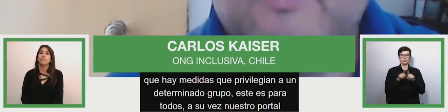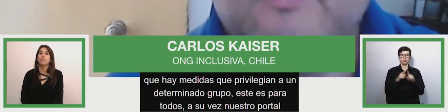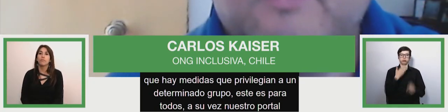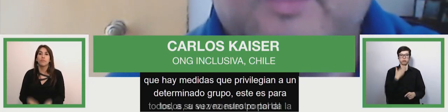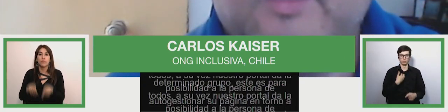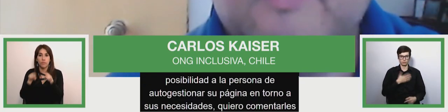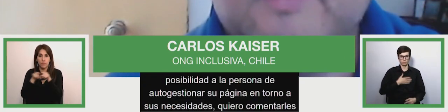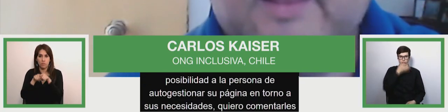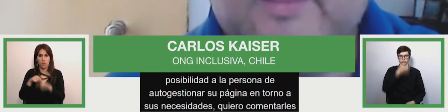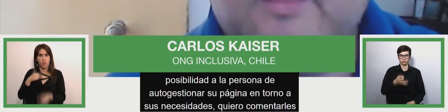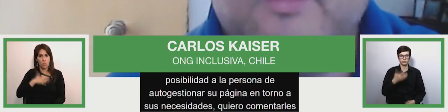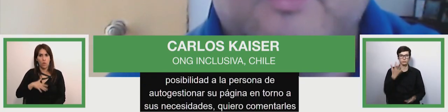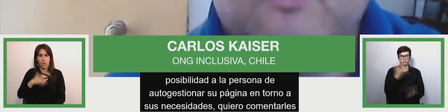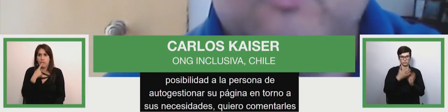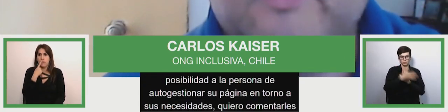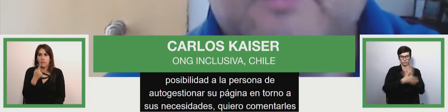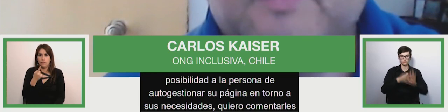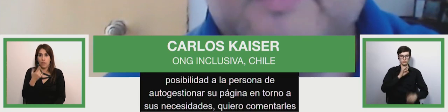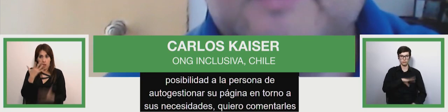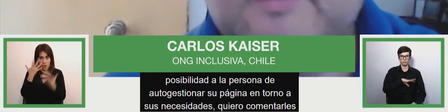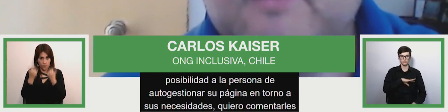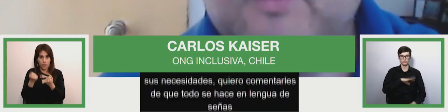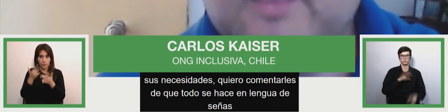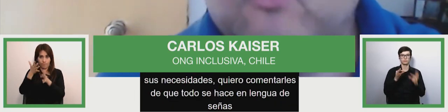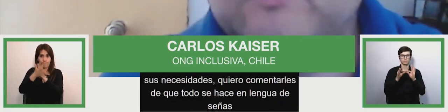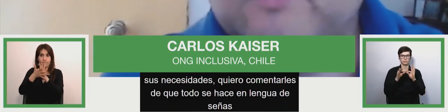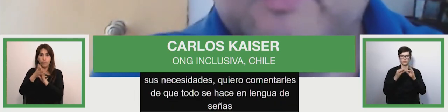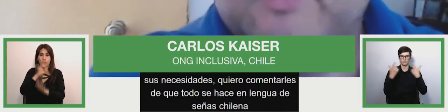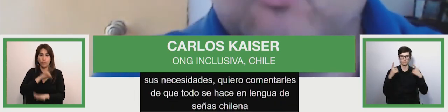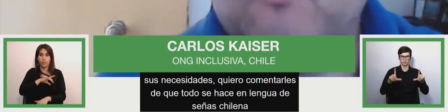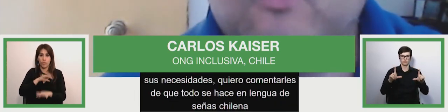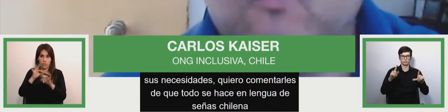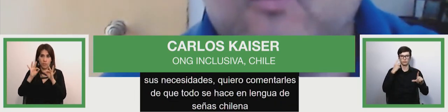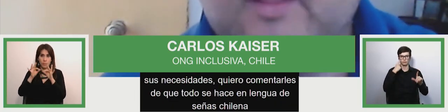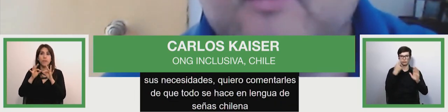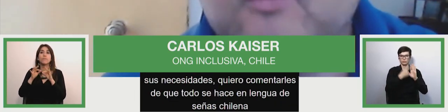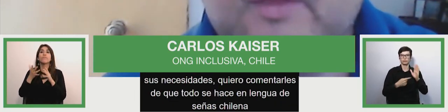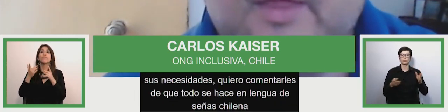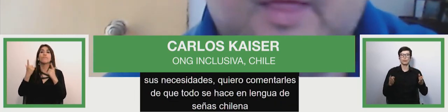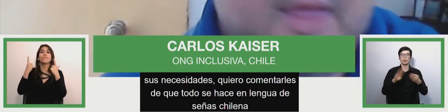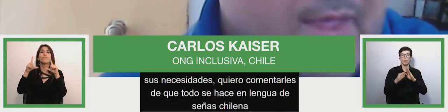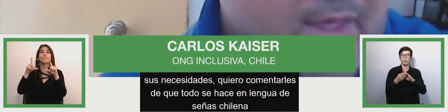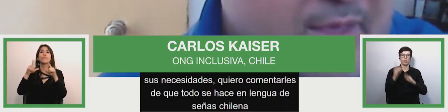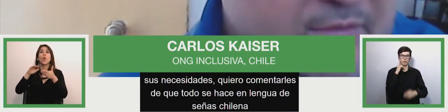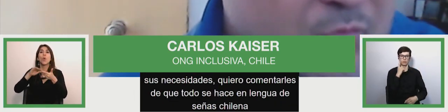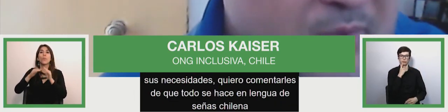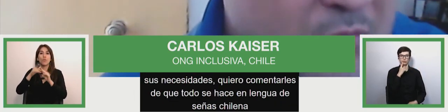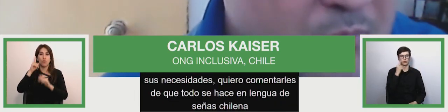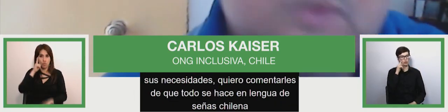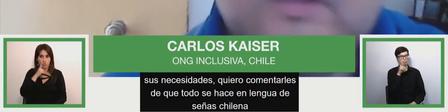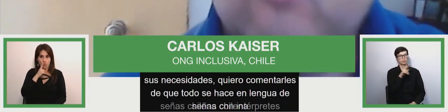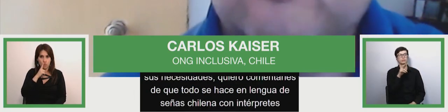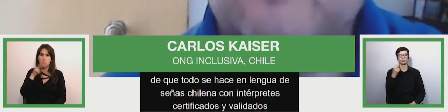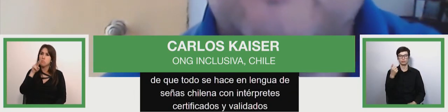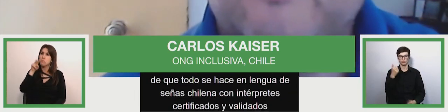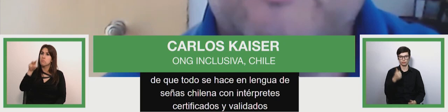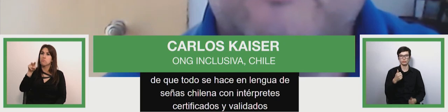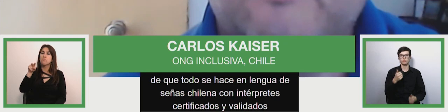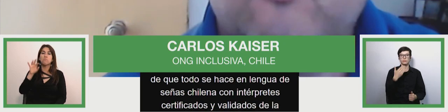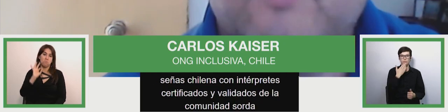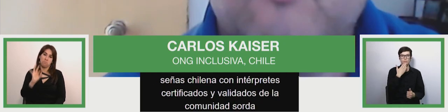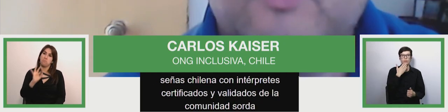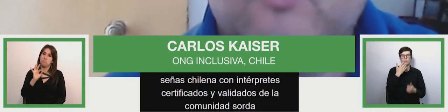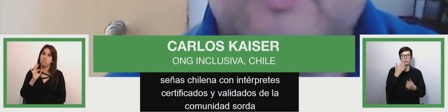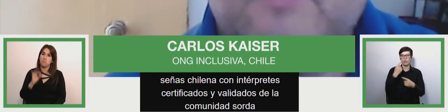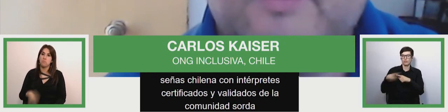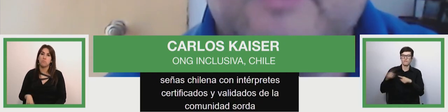gives a possibility of self managing their page in accordance to their needs i want to comment on the fact this is